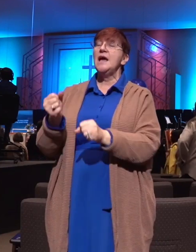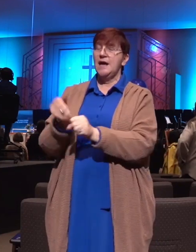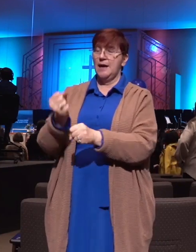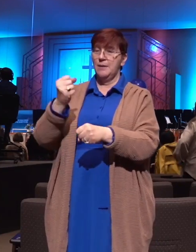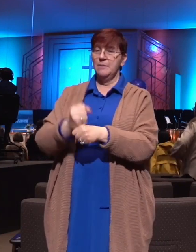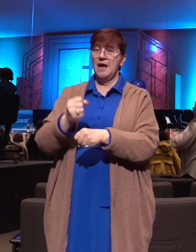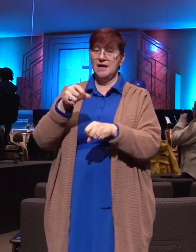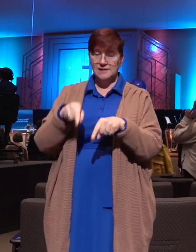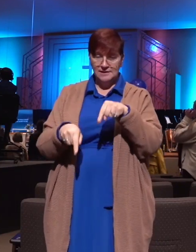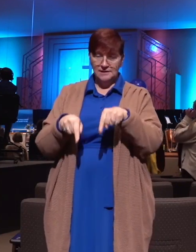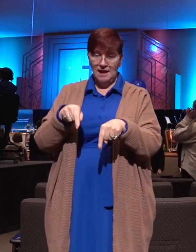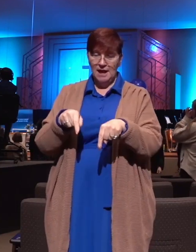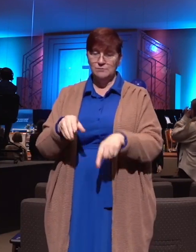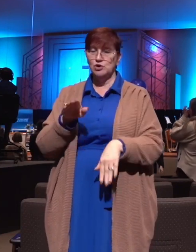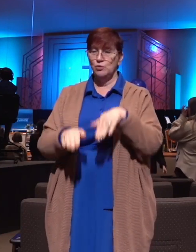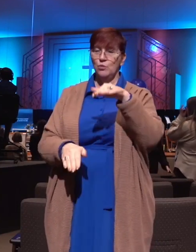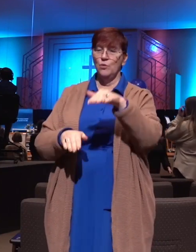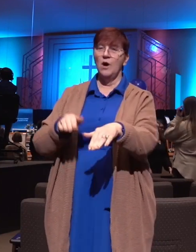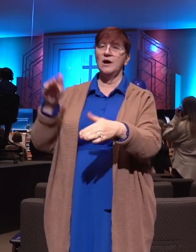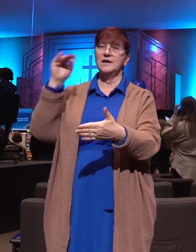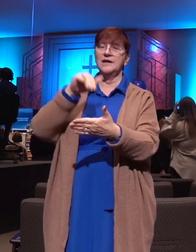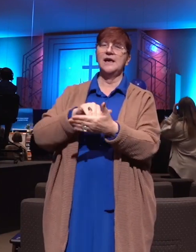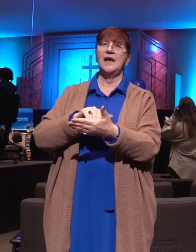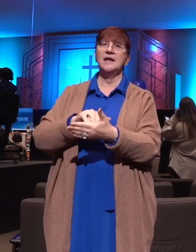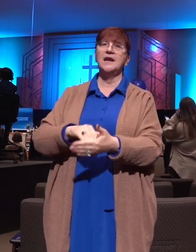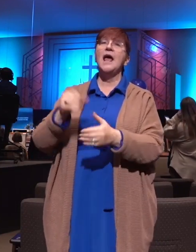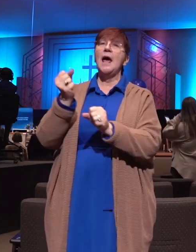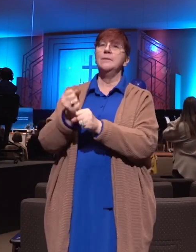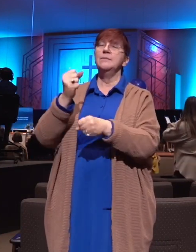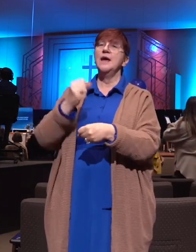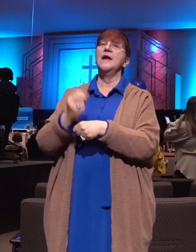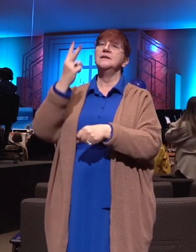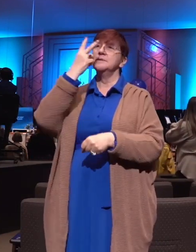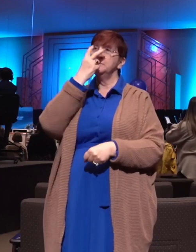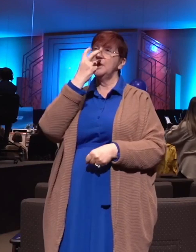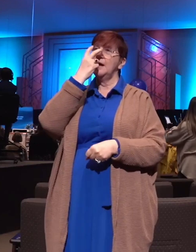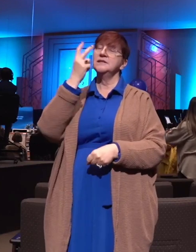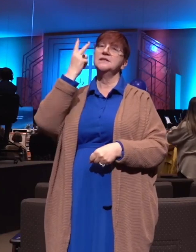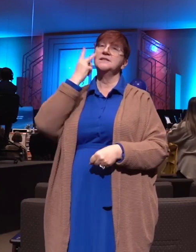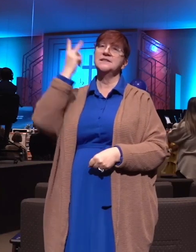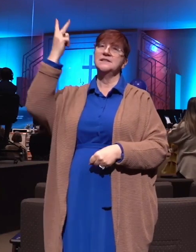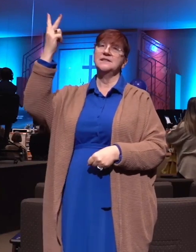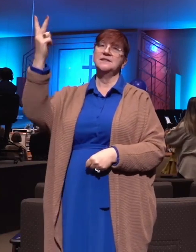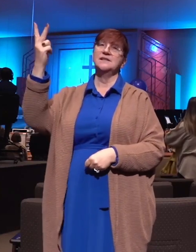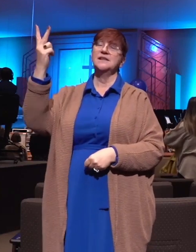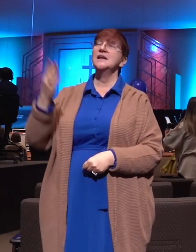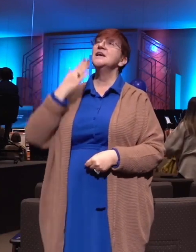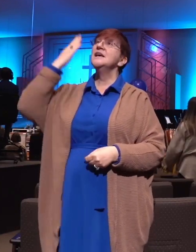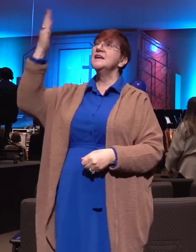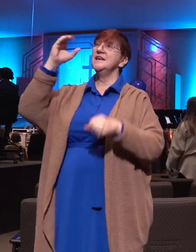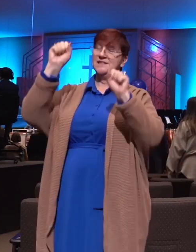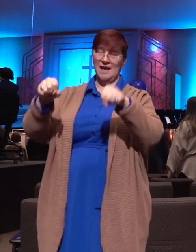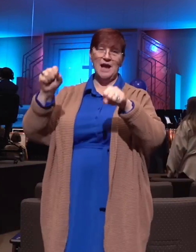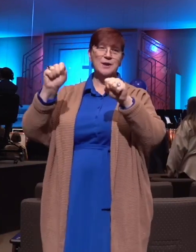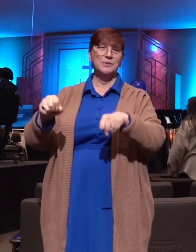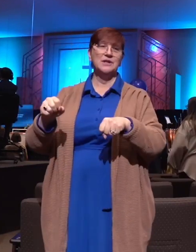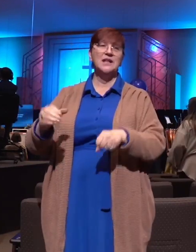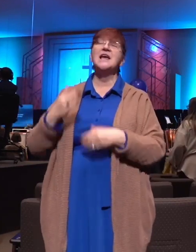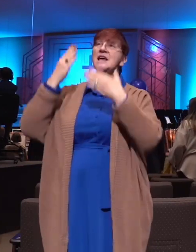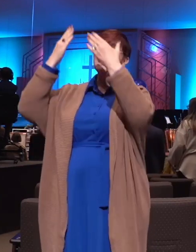the lame to walk again and he caused the blind to see he's able he's able